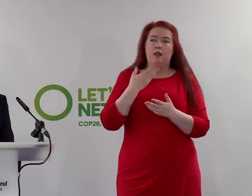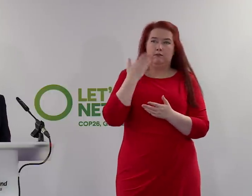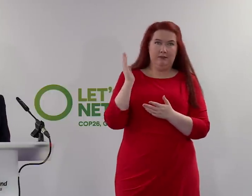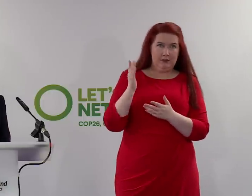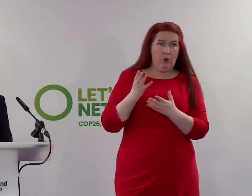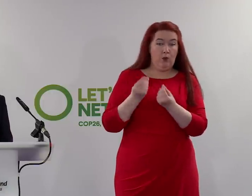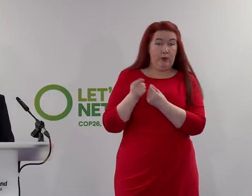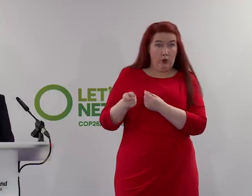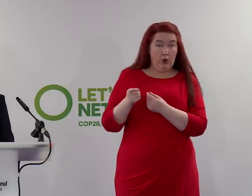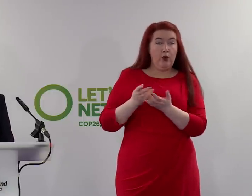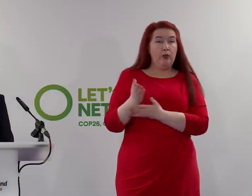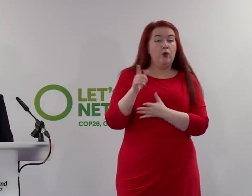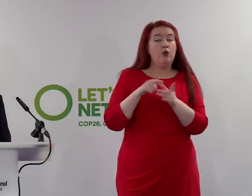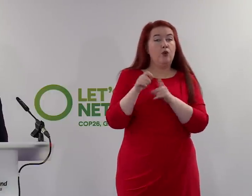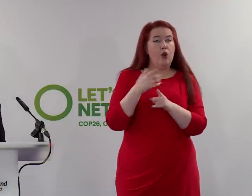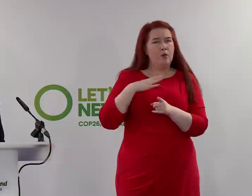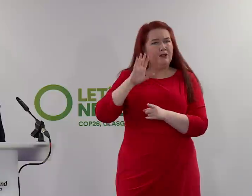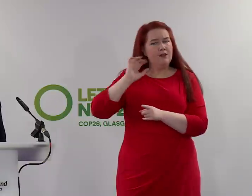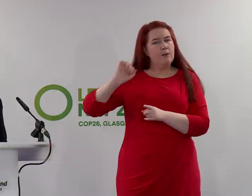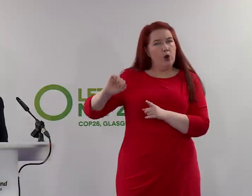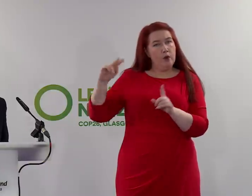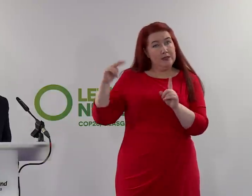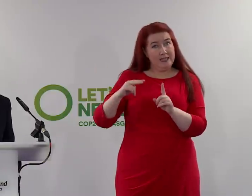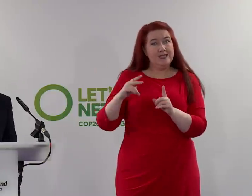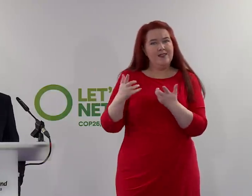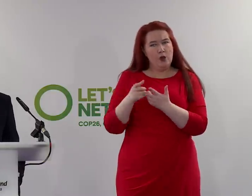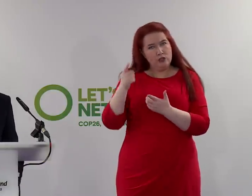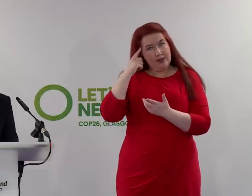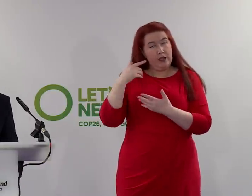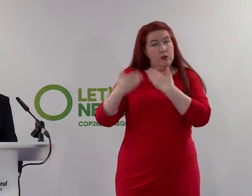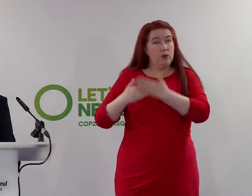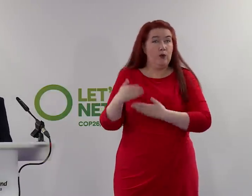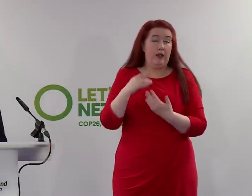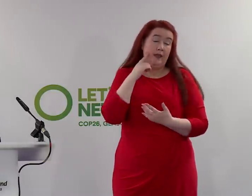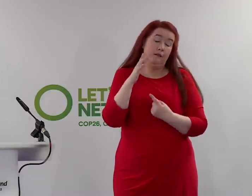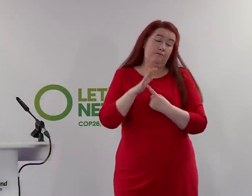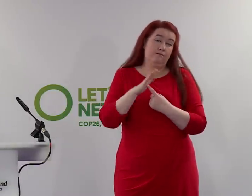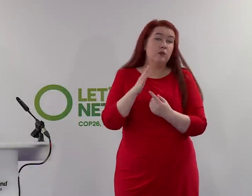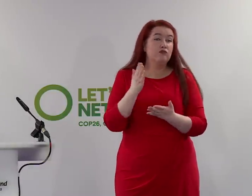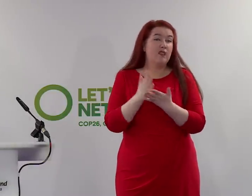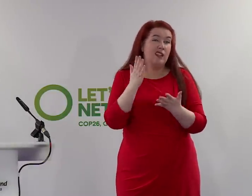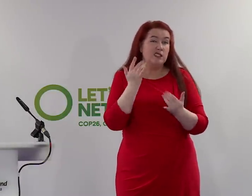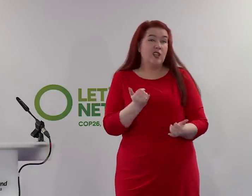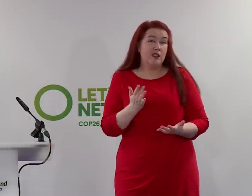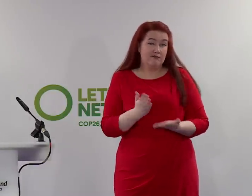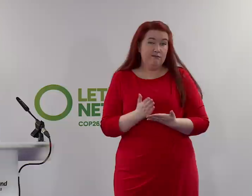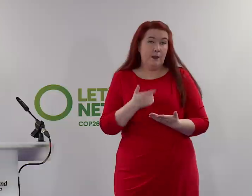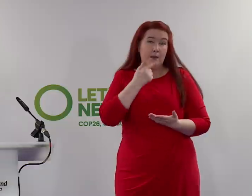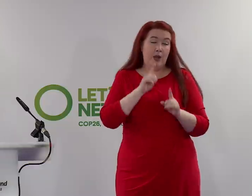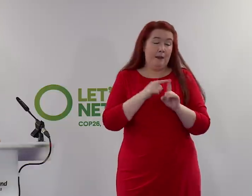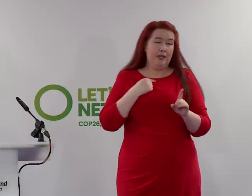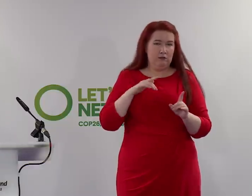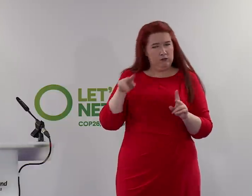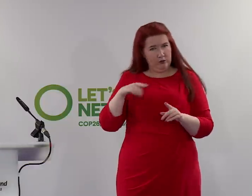stages through COP to hear from her perspective how she thinks it's going, which I think might be an important reality check for people like me.